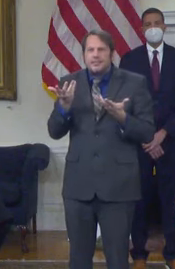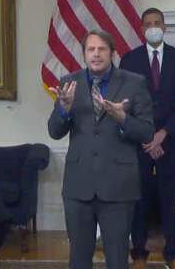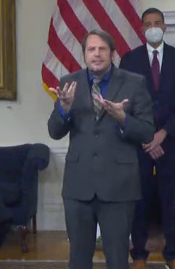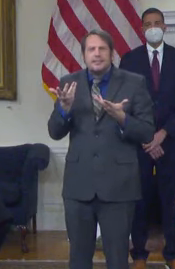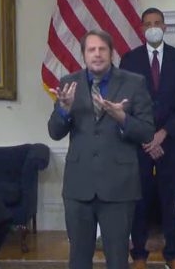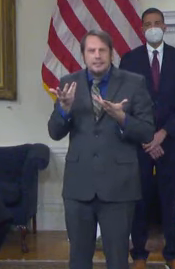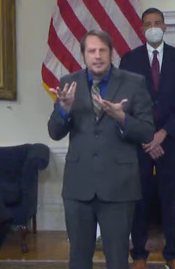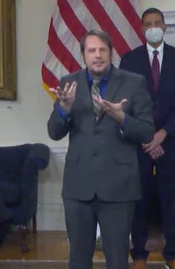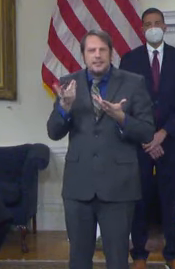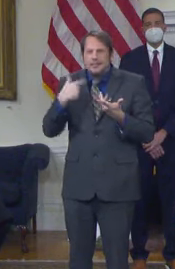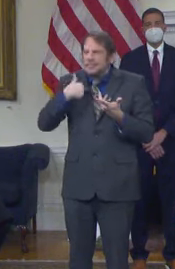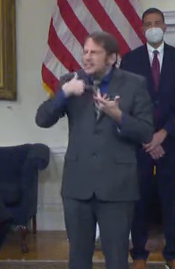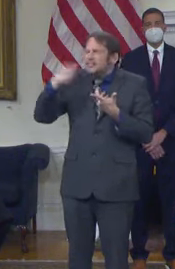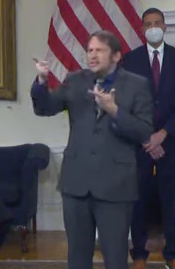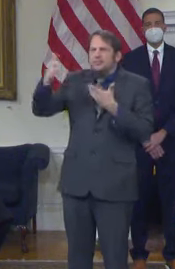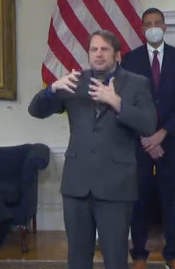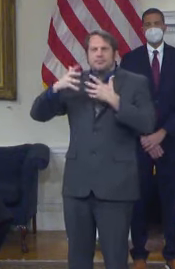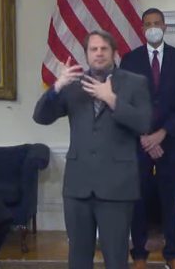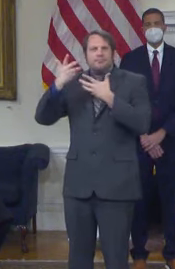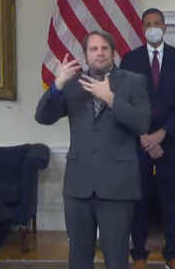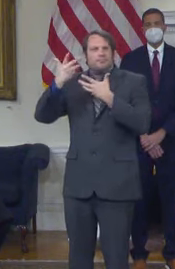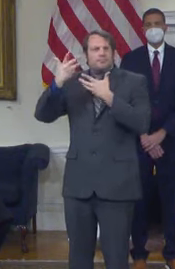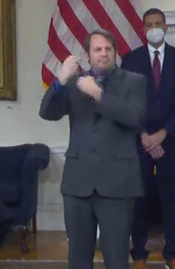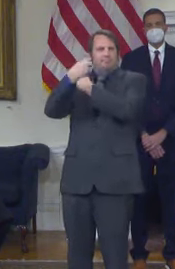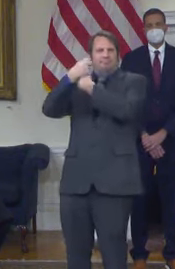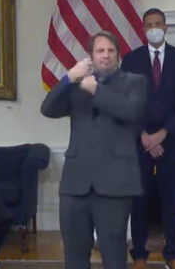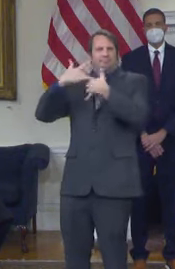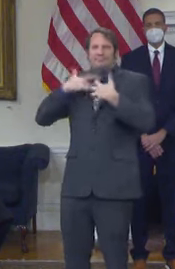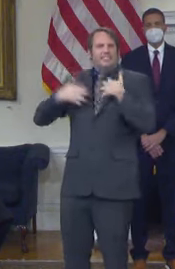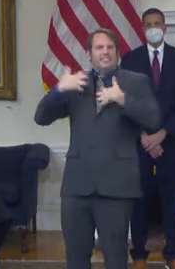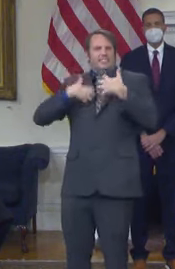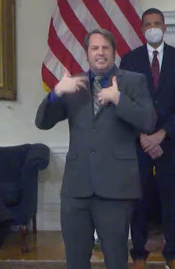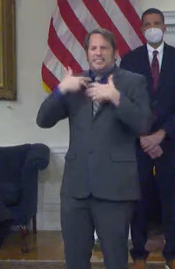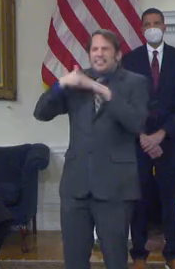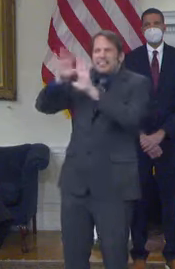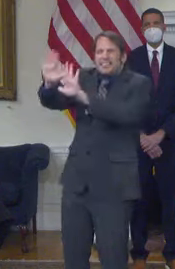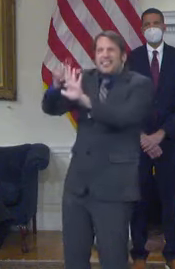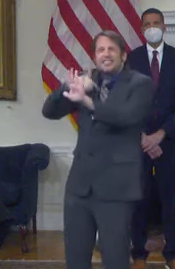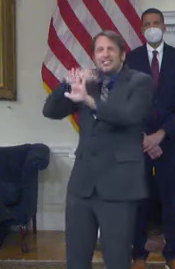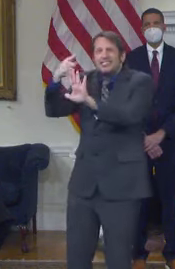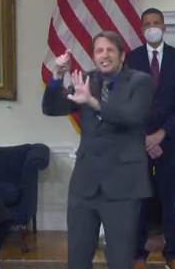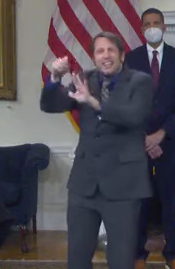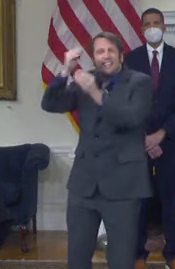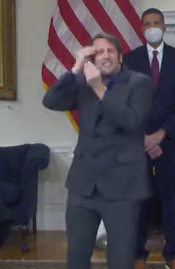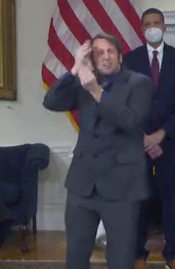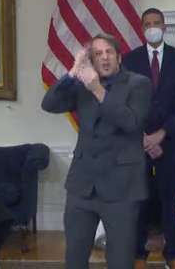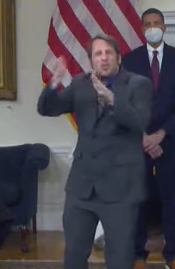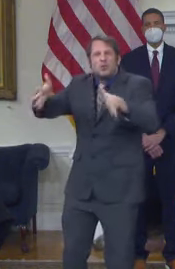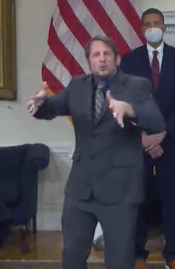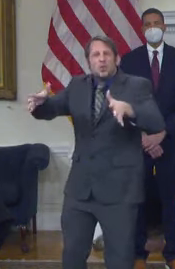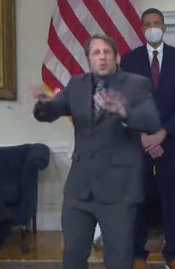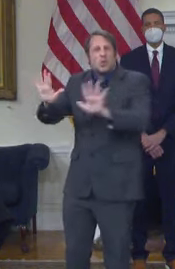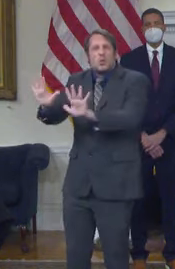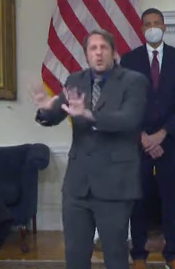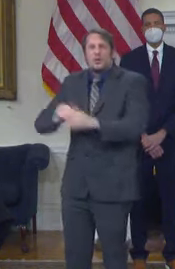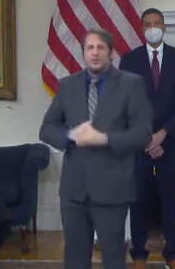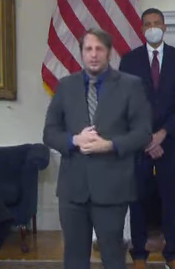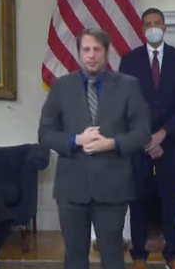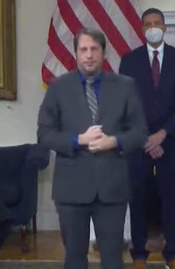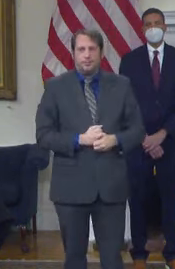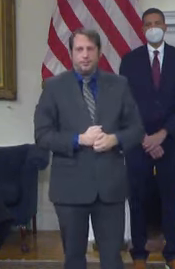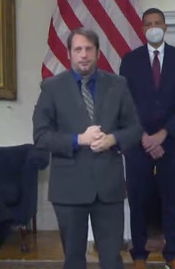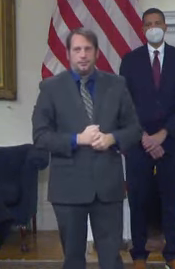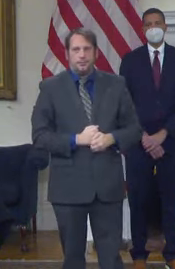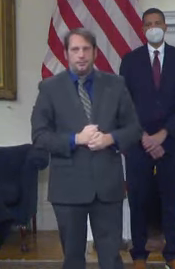for is the data that she needs to provide to the state. And we're going to continue to press for that. How long are you willing to wait for that funding? I'd rather not